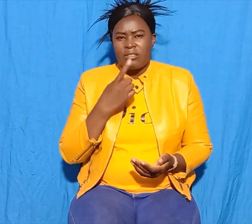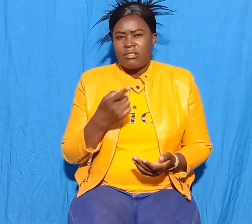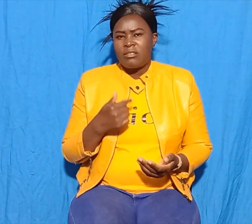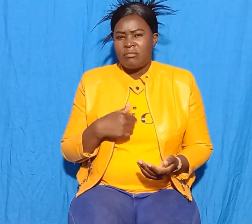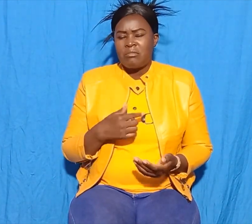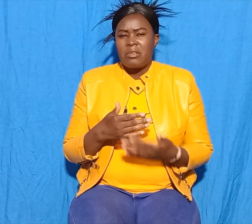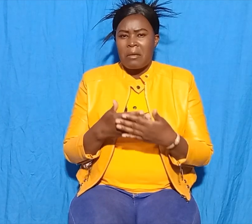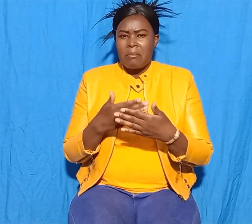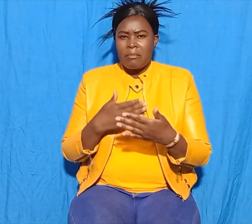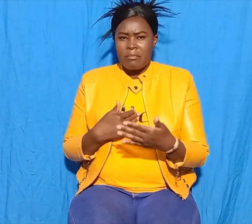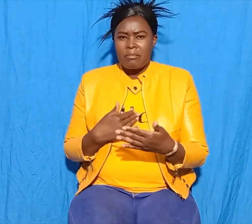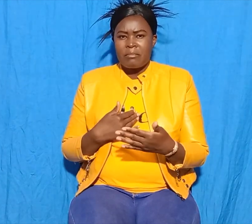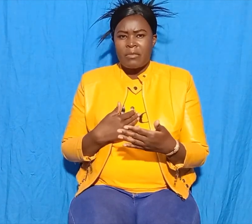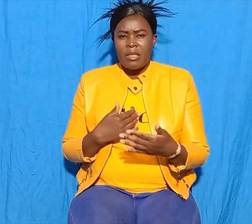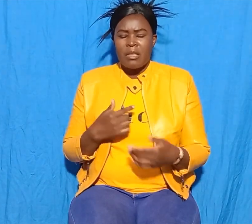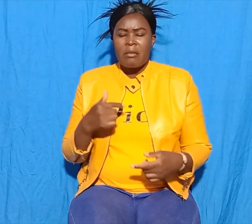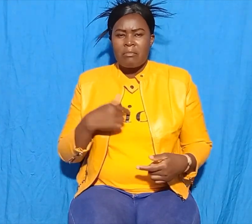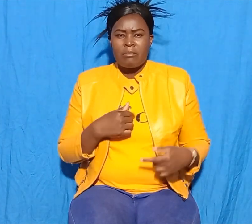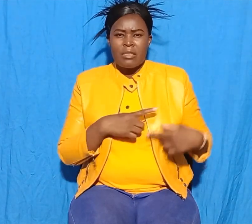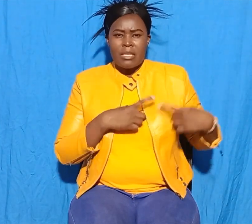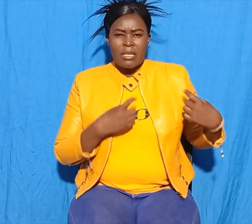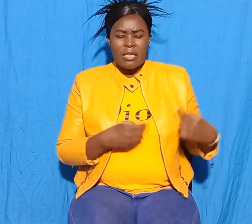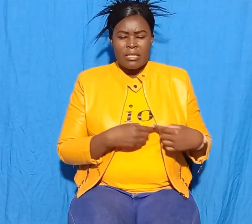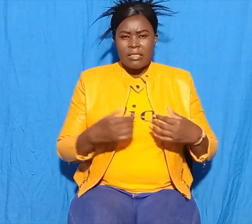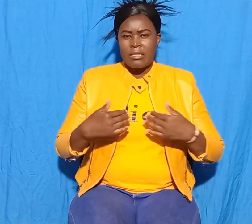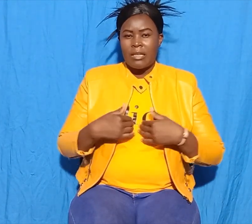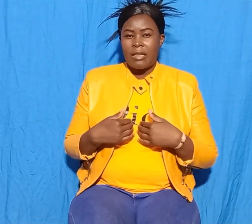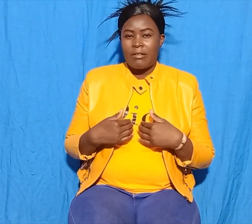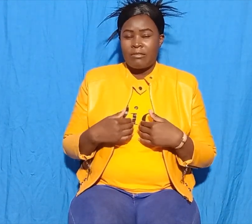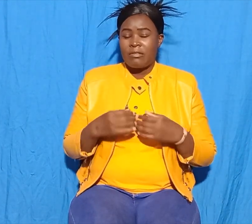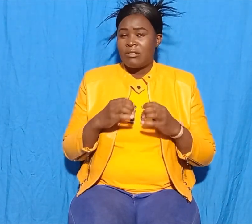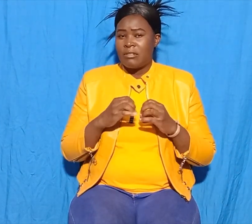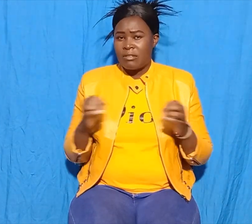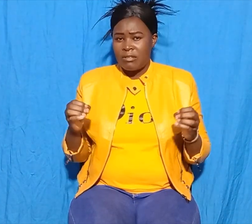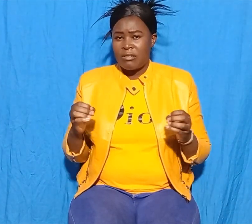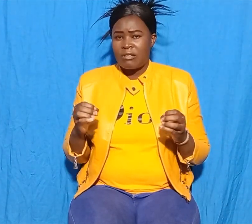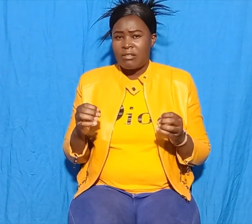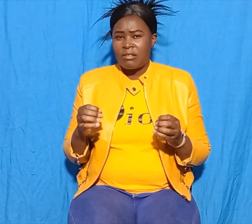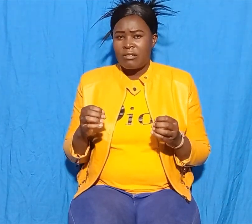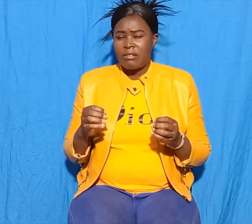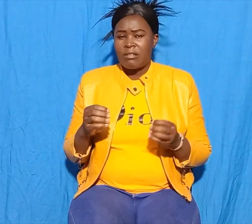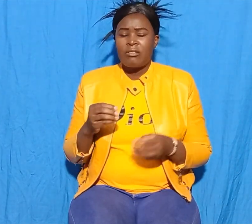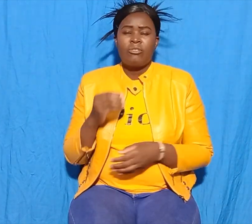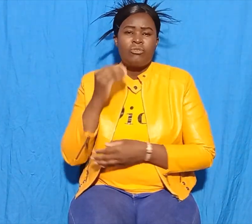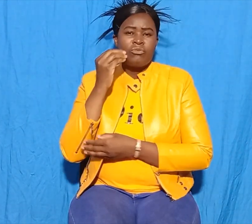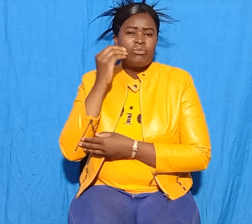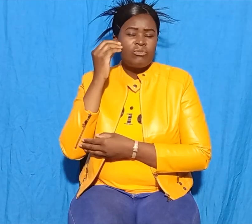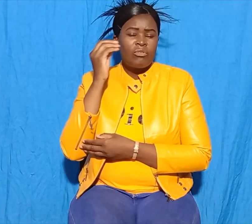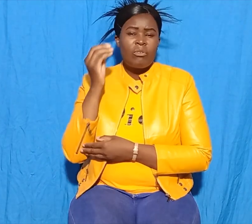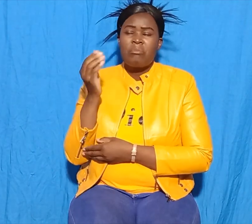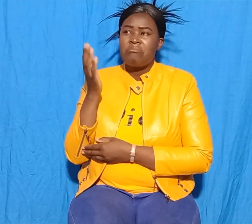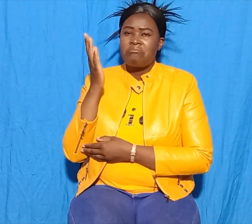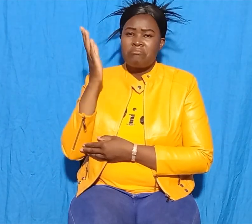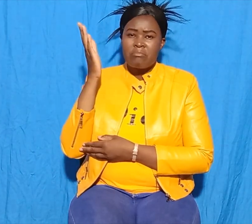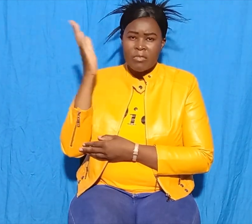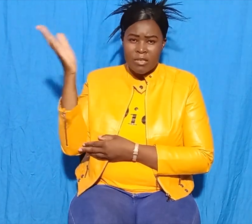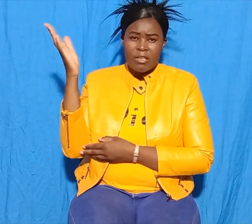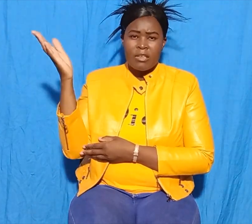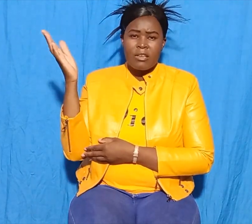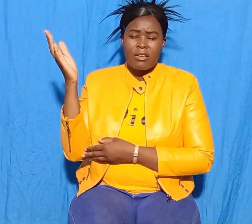I is at home, in the branches of the bank. We monkeys always hide our hearts in the branches